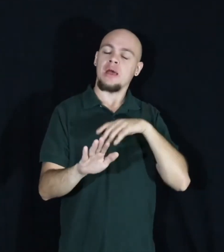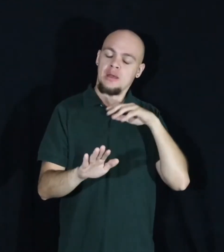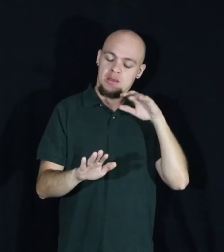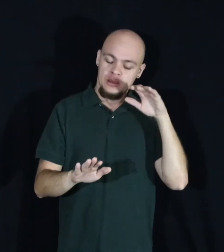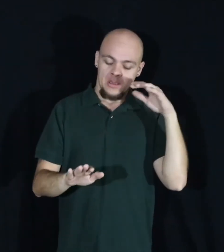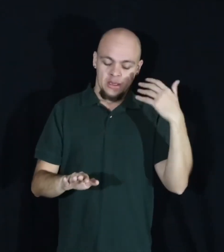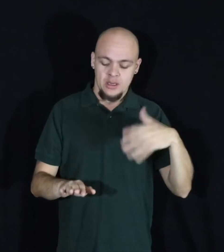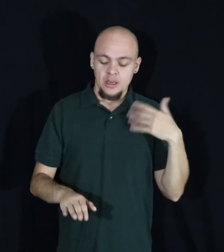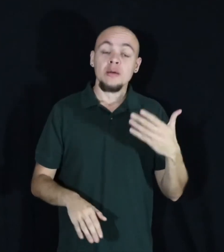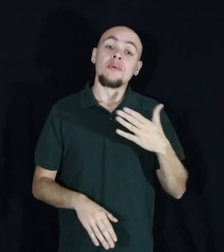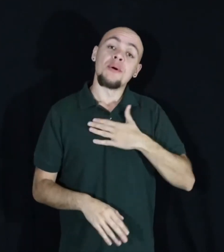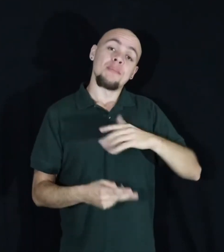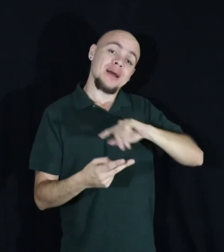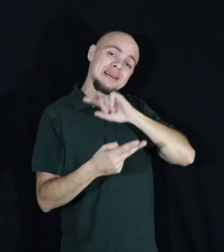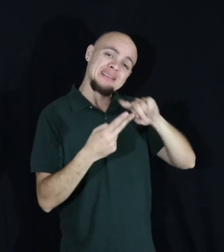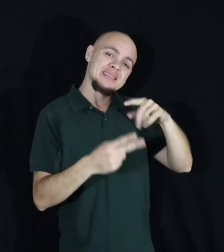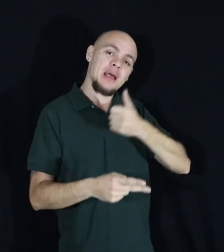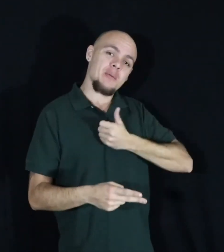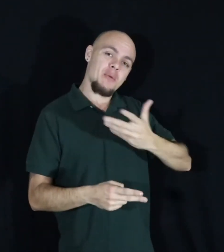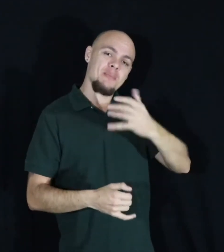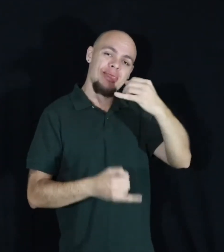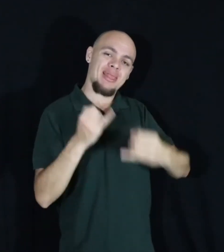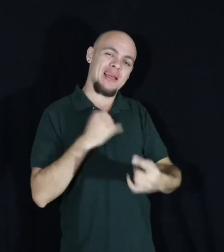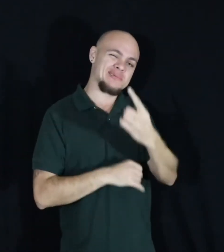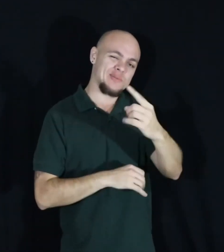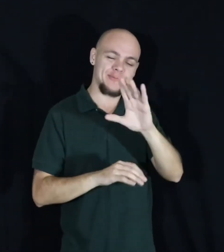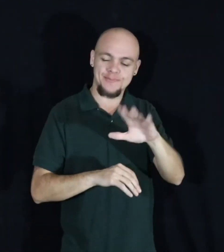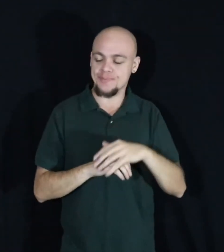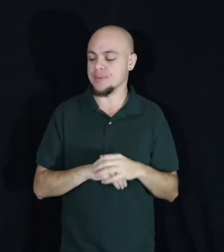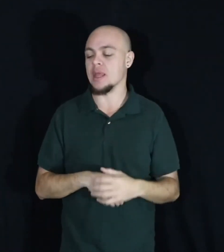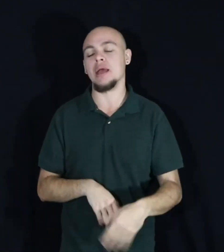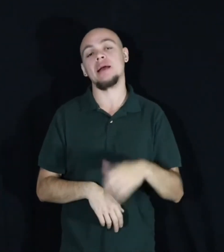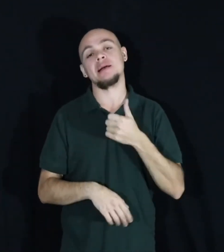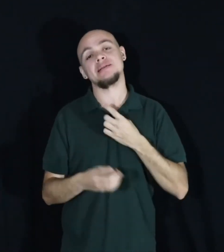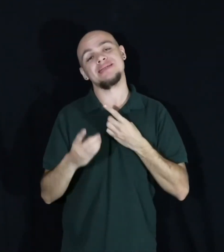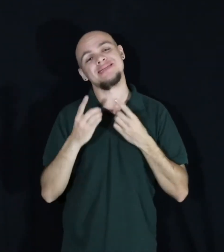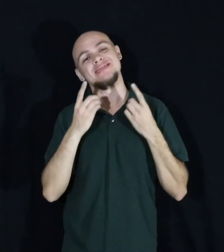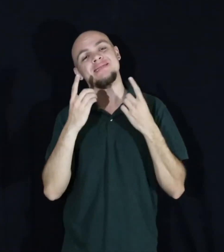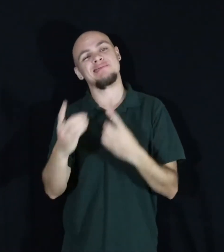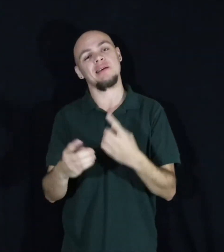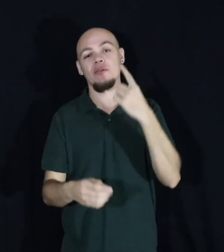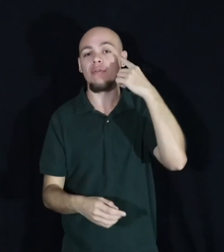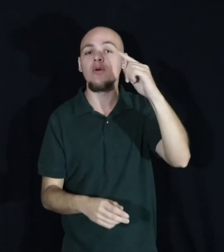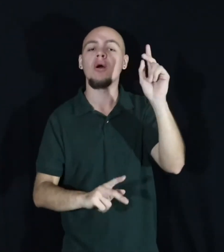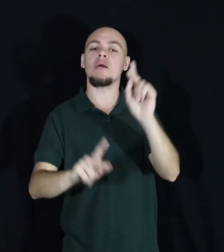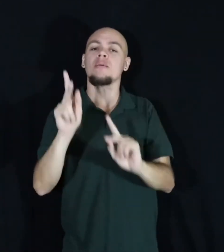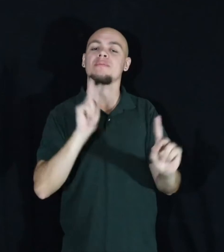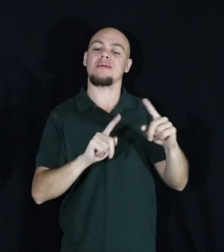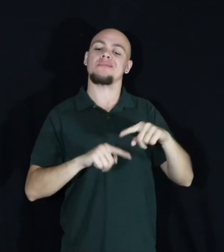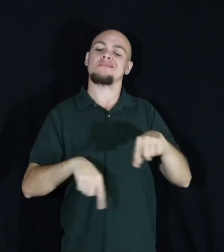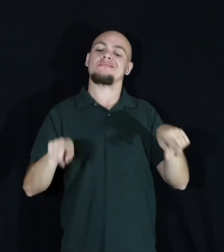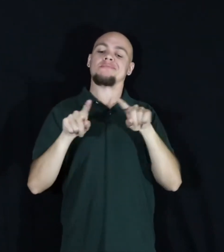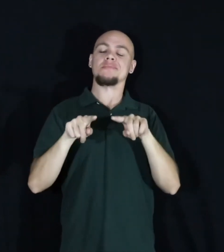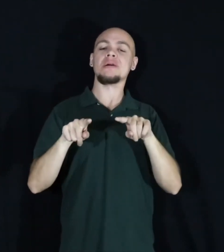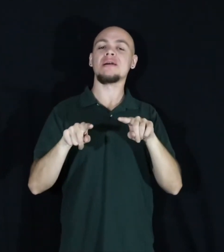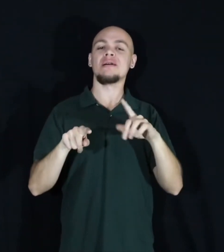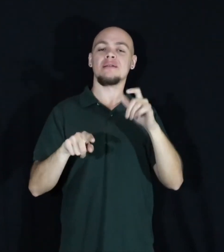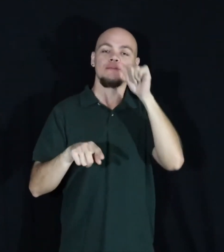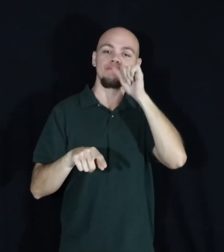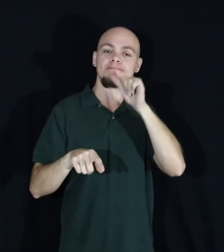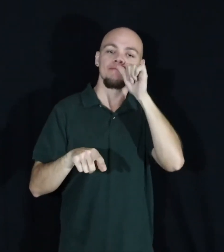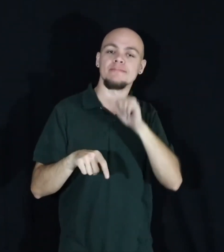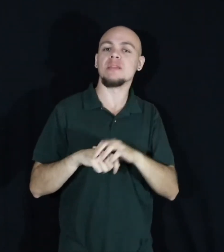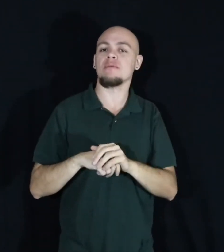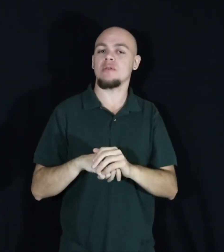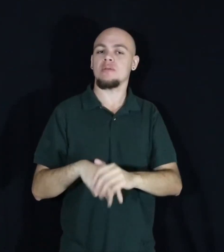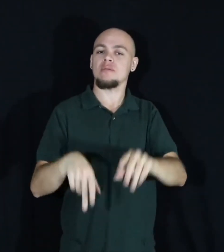So, my second poem, my last poem, is dedicated to everyone who is suffering or anyone